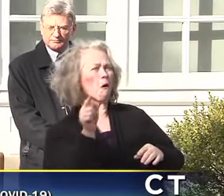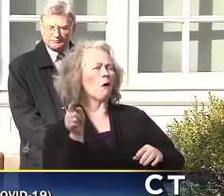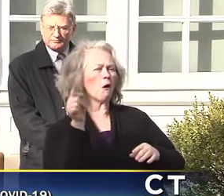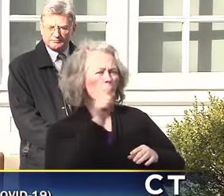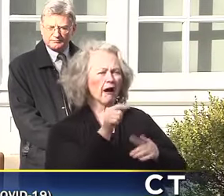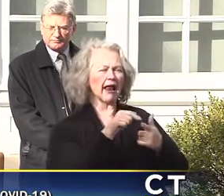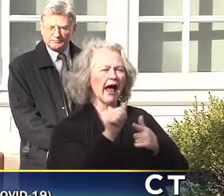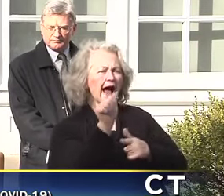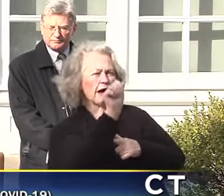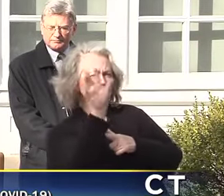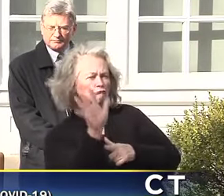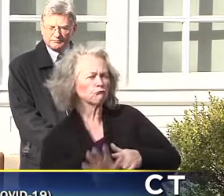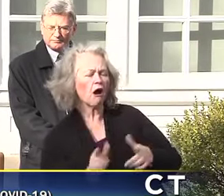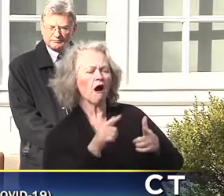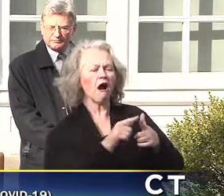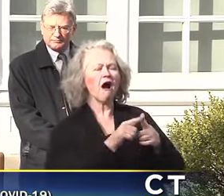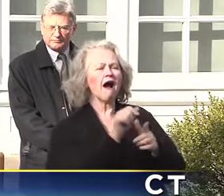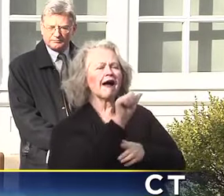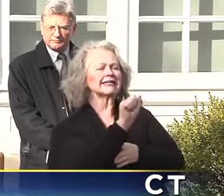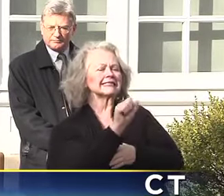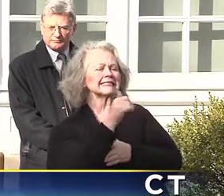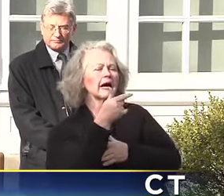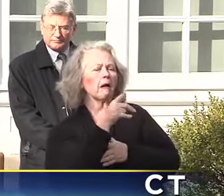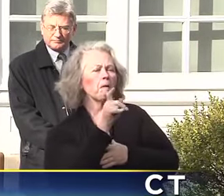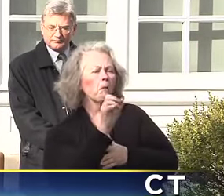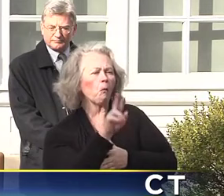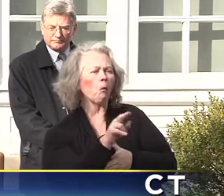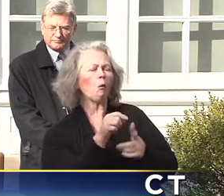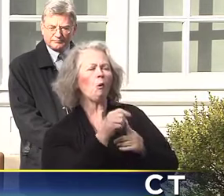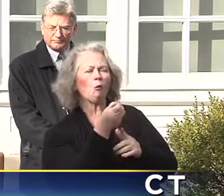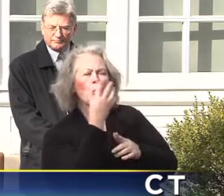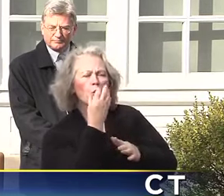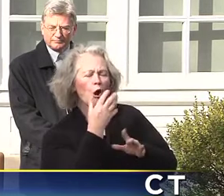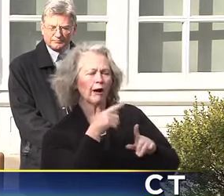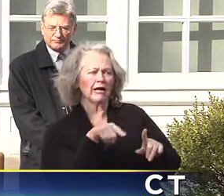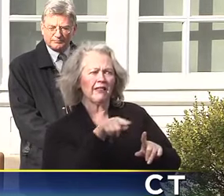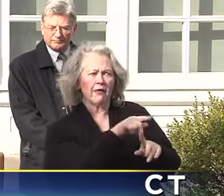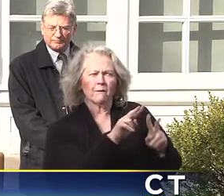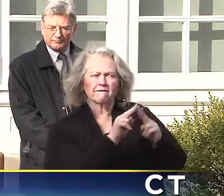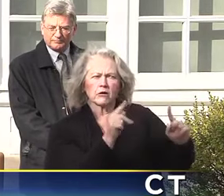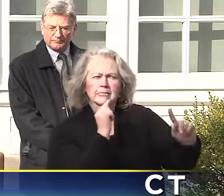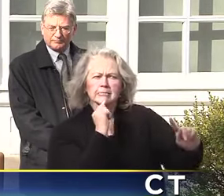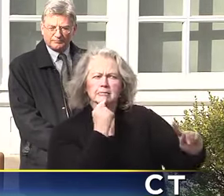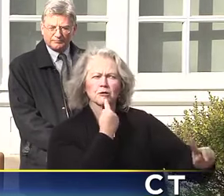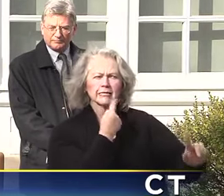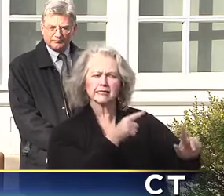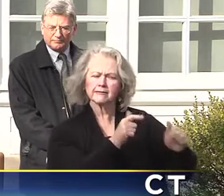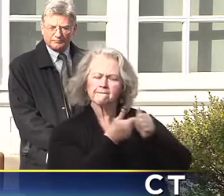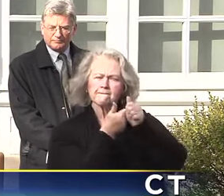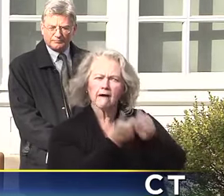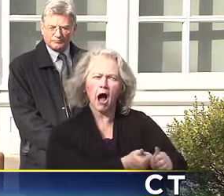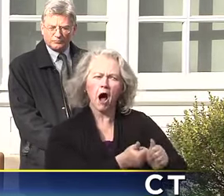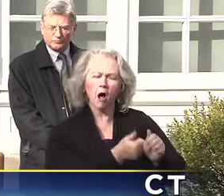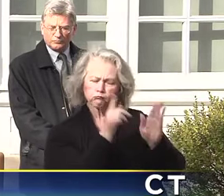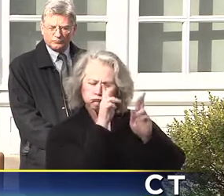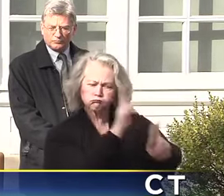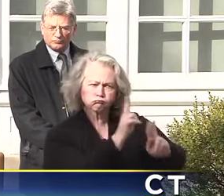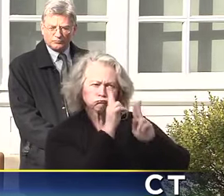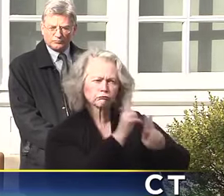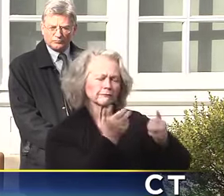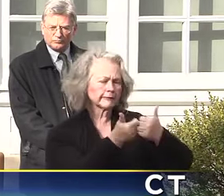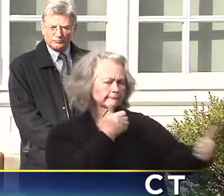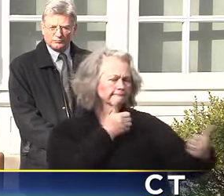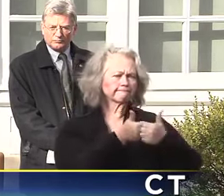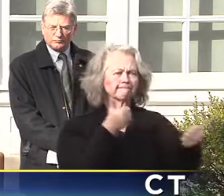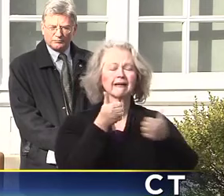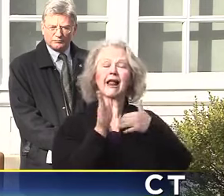parts of Asia, Singapore, Hong Kong, where they took the social distancing very seriously, more seriously and earlier than they did